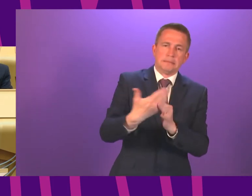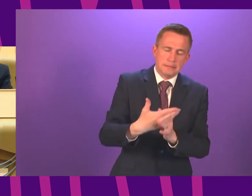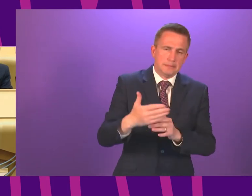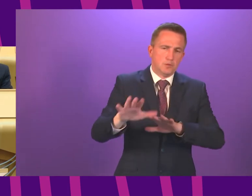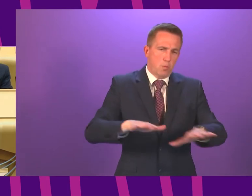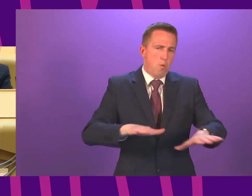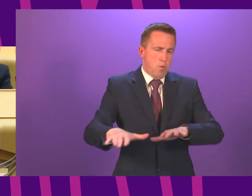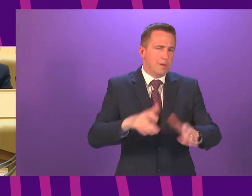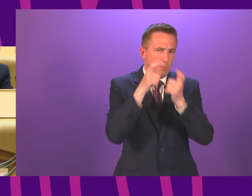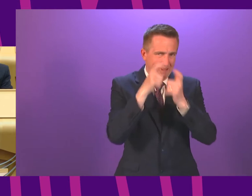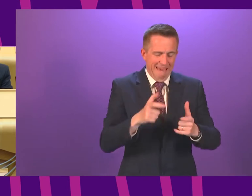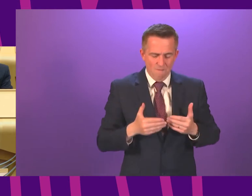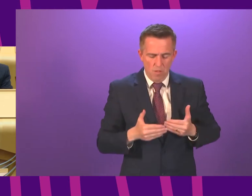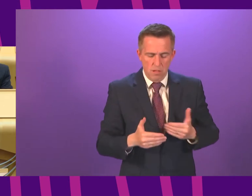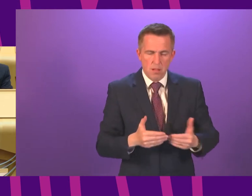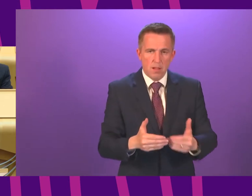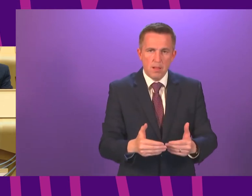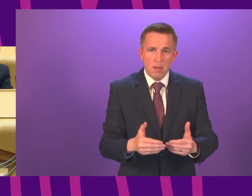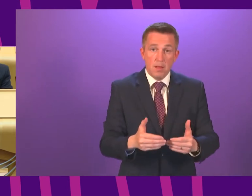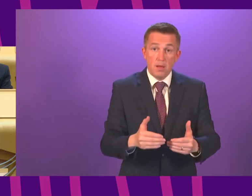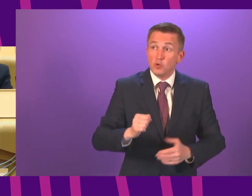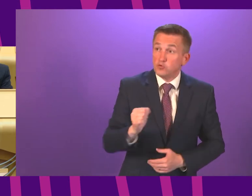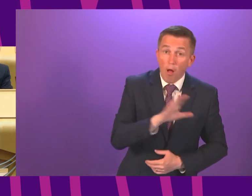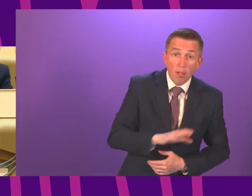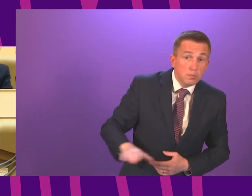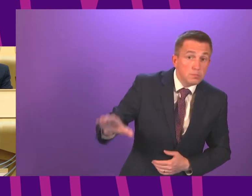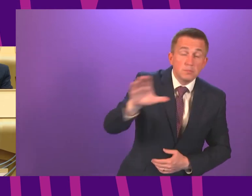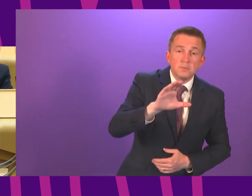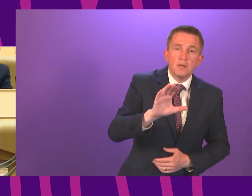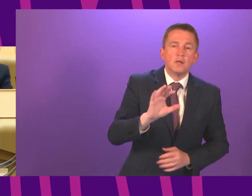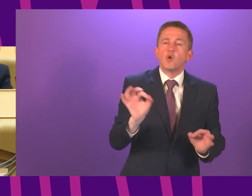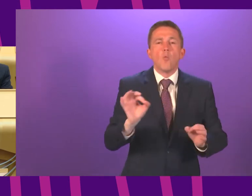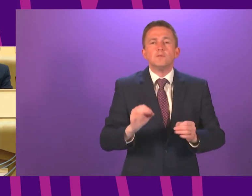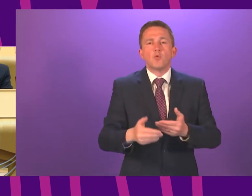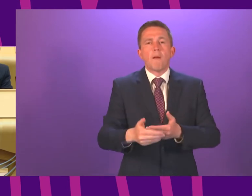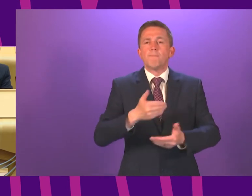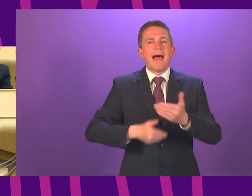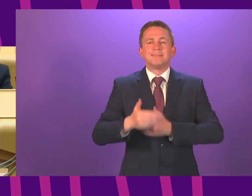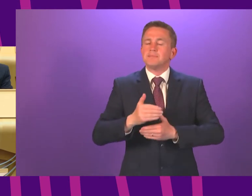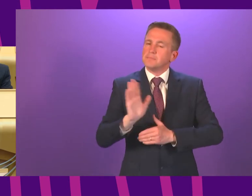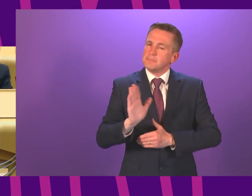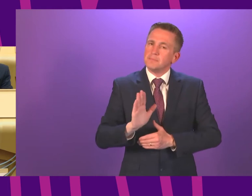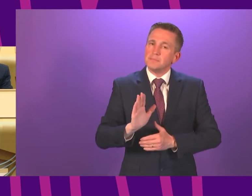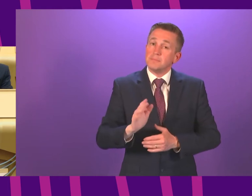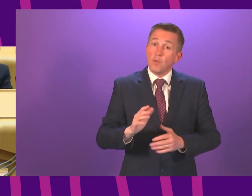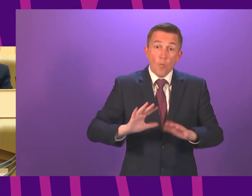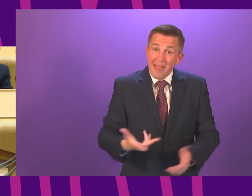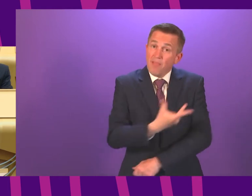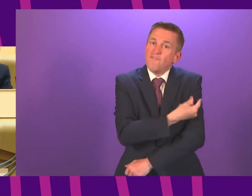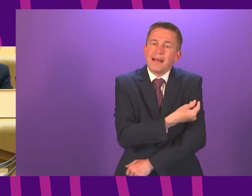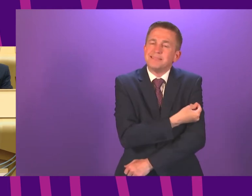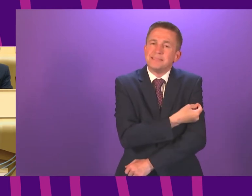is necessary. That said, no part of the country is going backwards today. Before the vaccines, that would have been